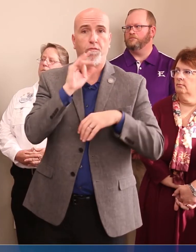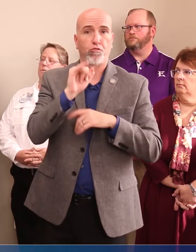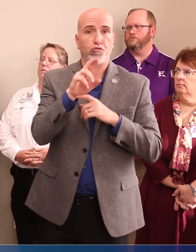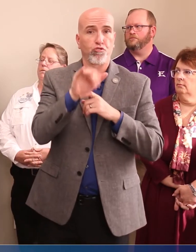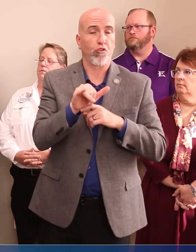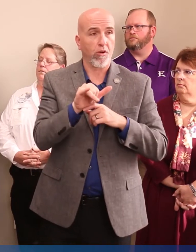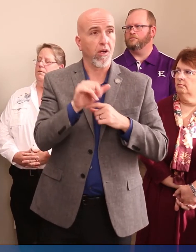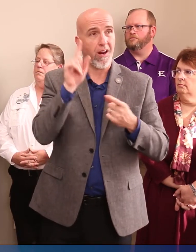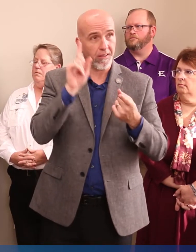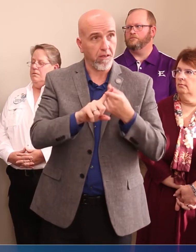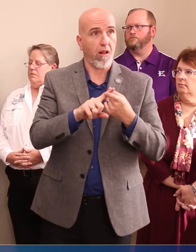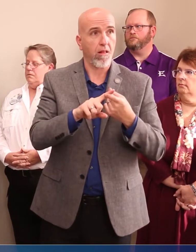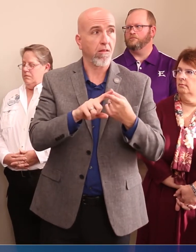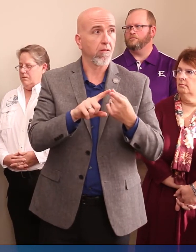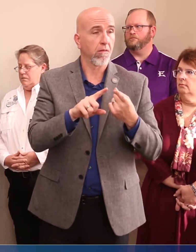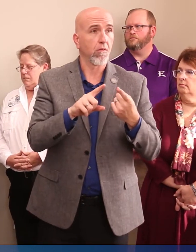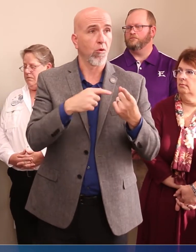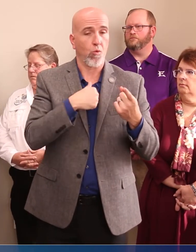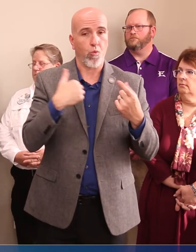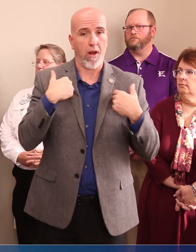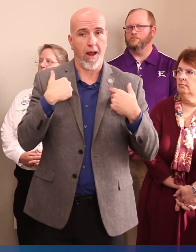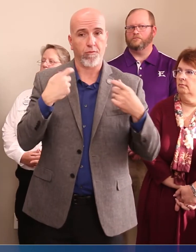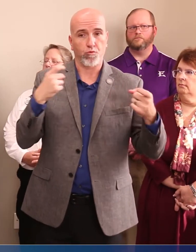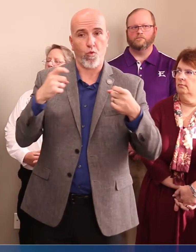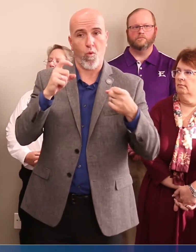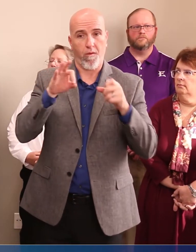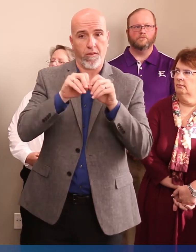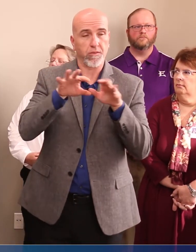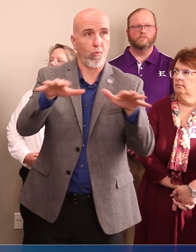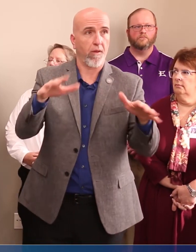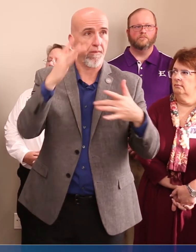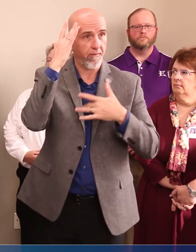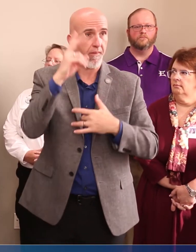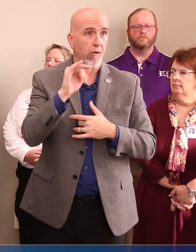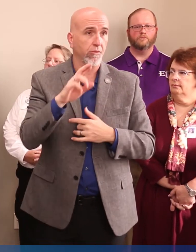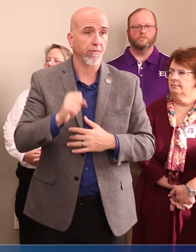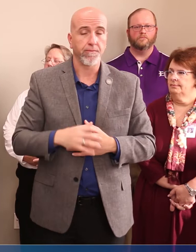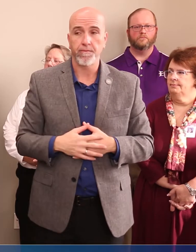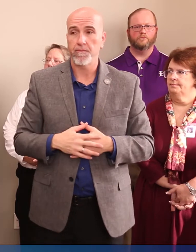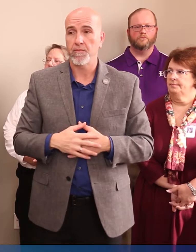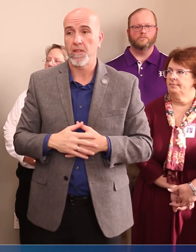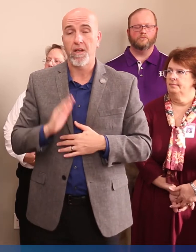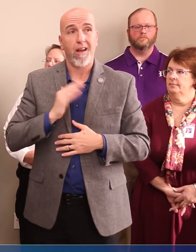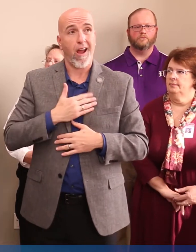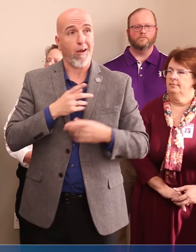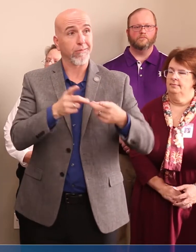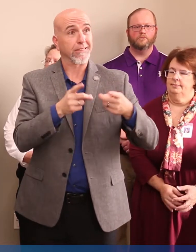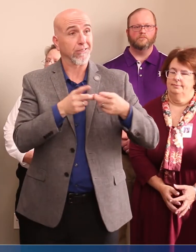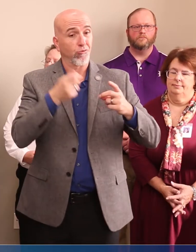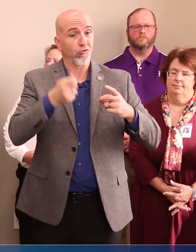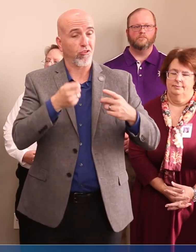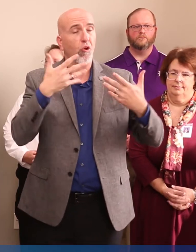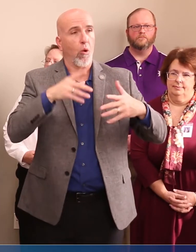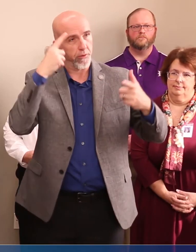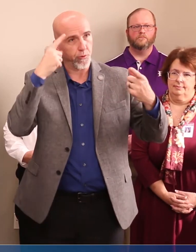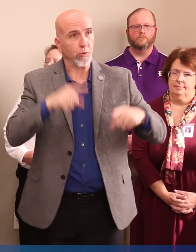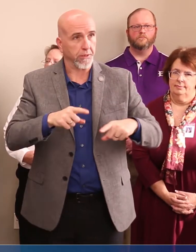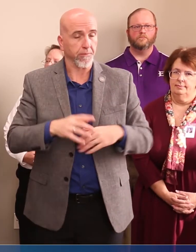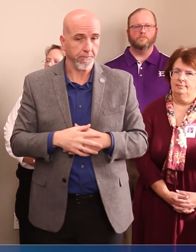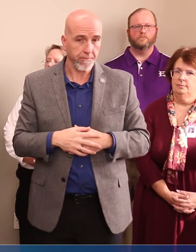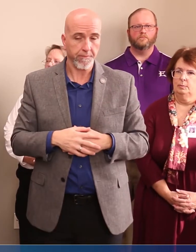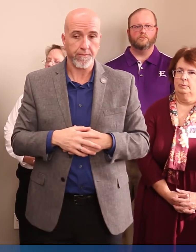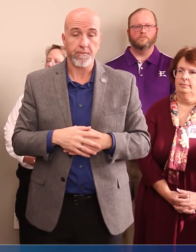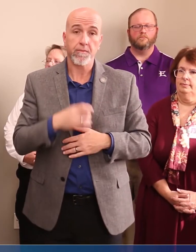until we get control of the spread of this virus. Our district judges have already agreed to that. Now,